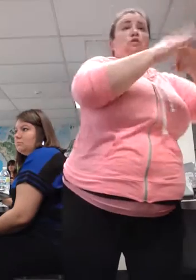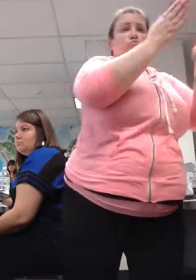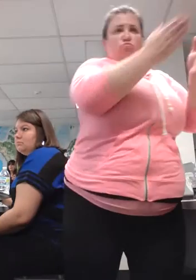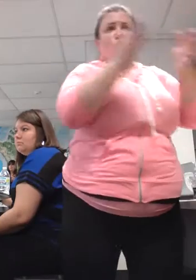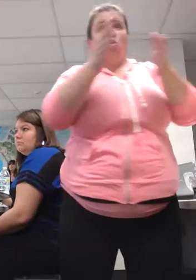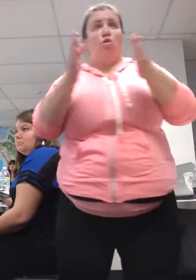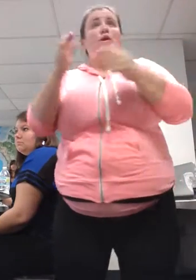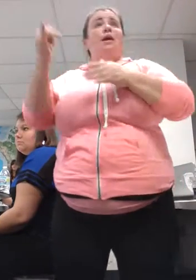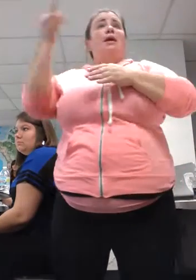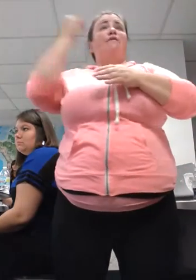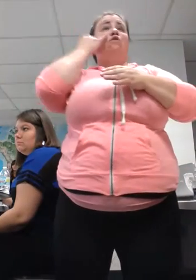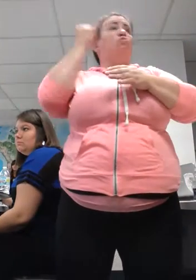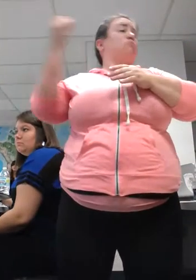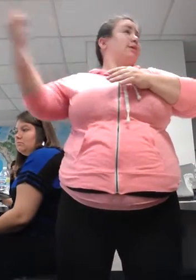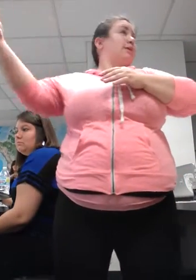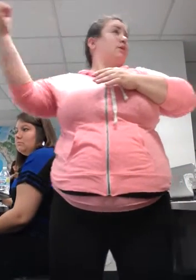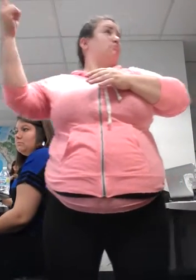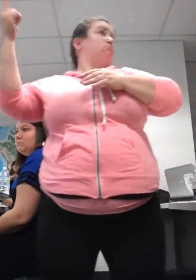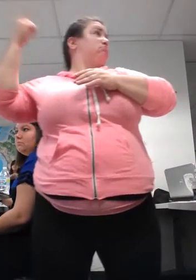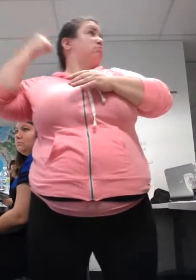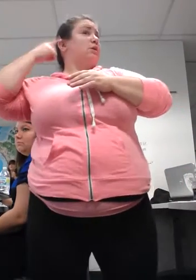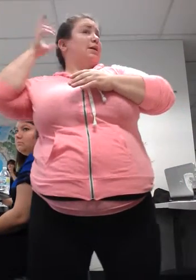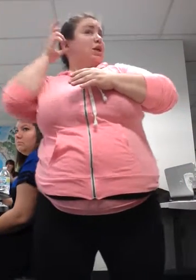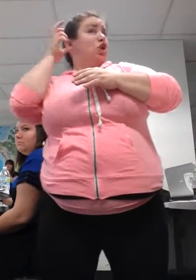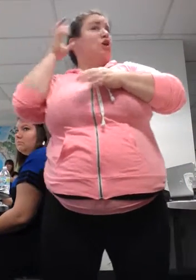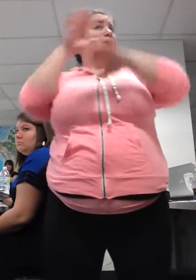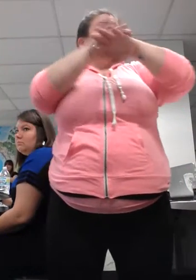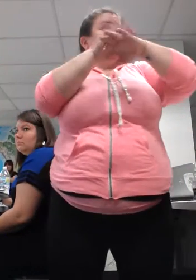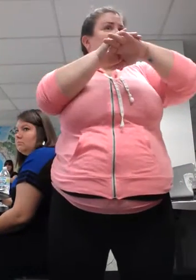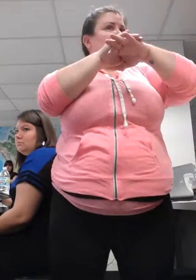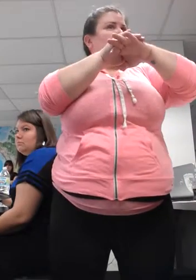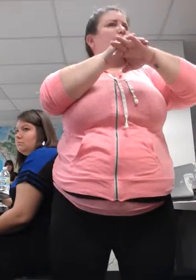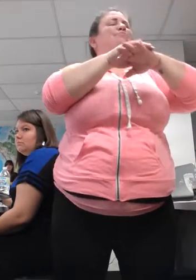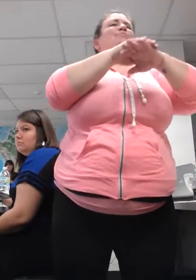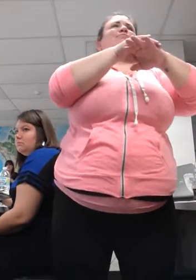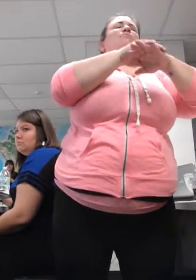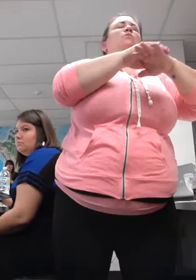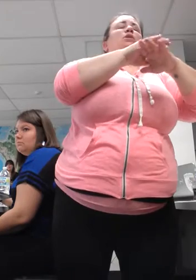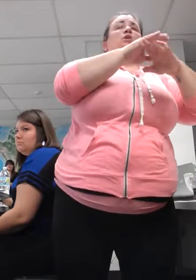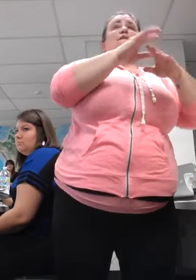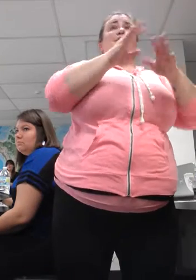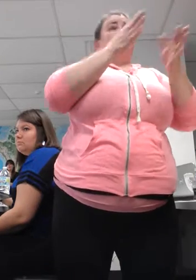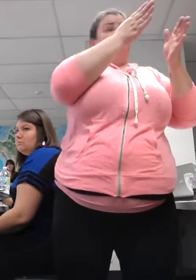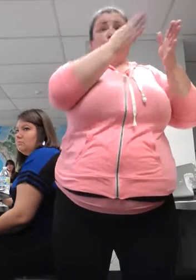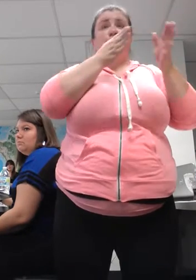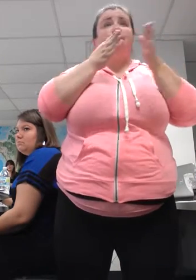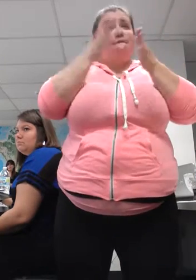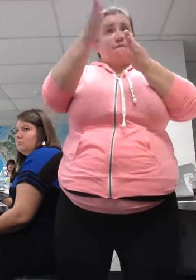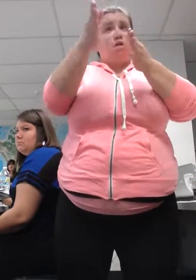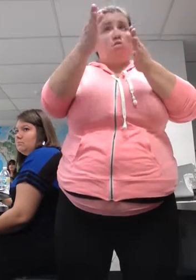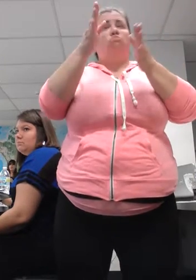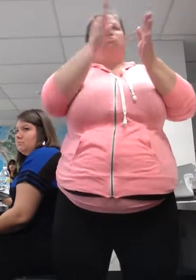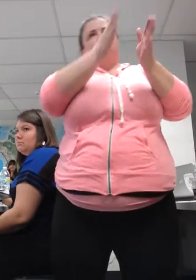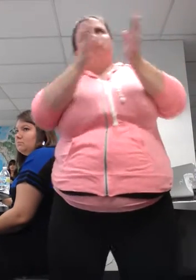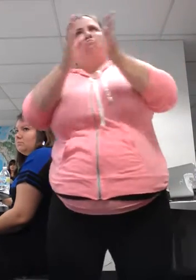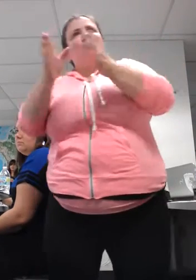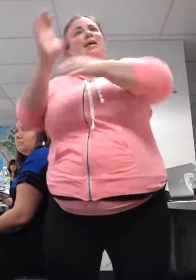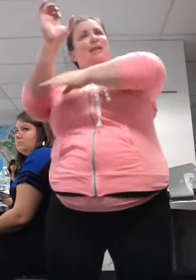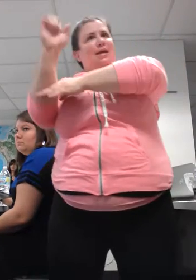We call that CASE, C-A-S-E, Conceptually Accurate Signed English. Okay? So